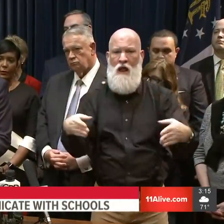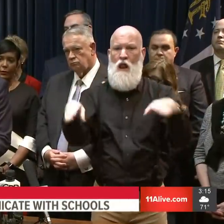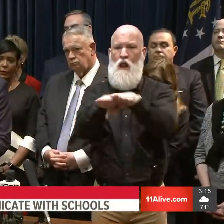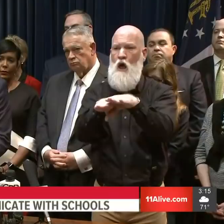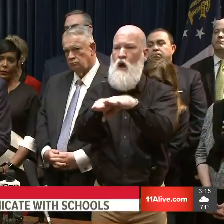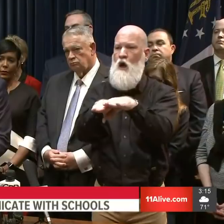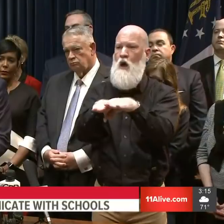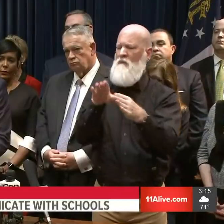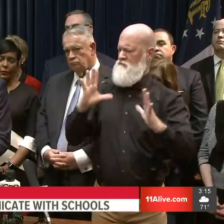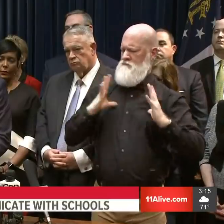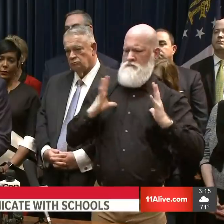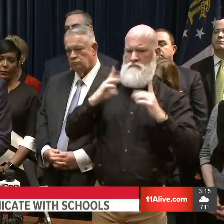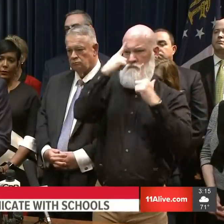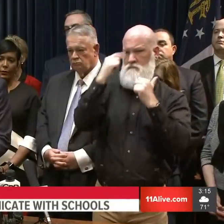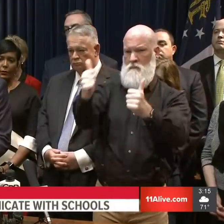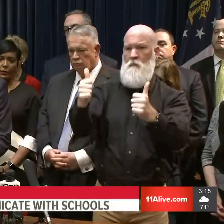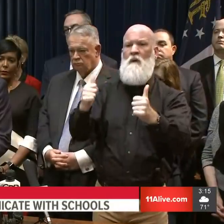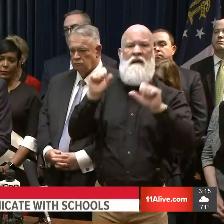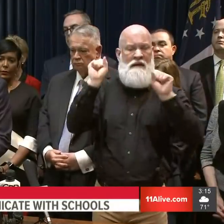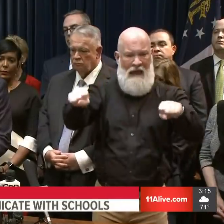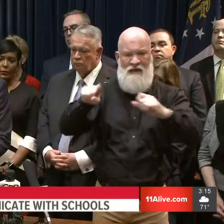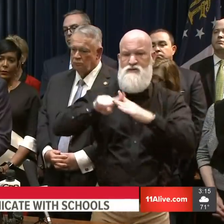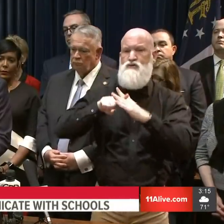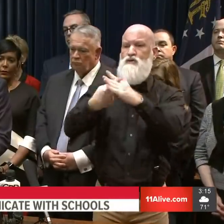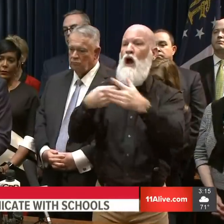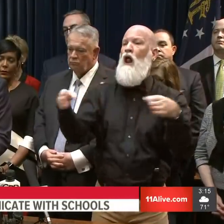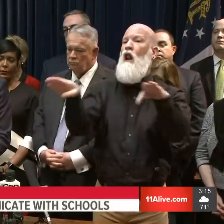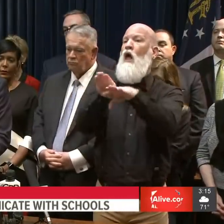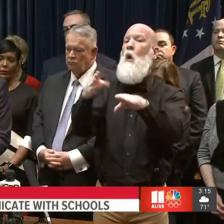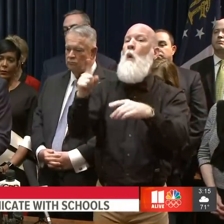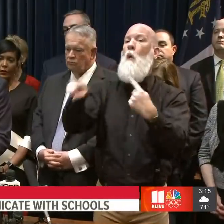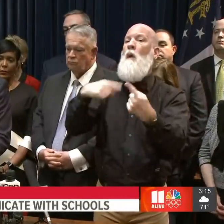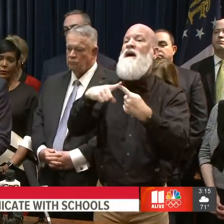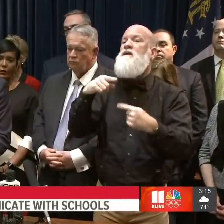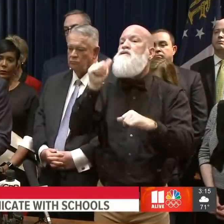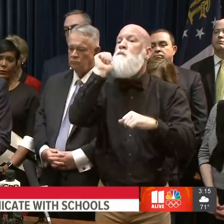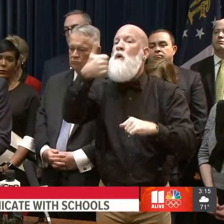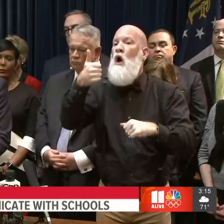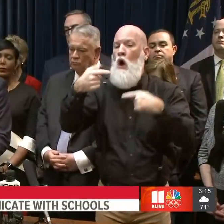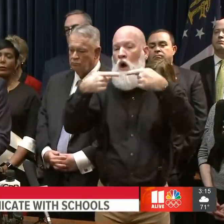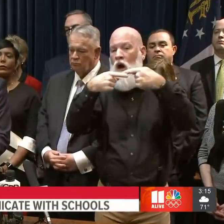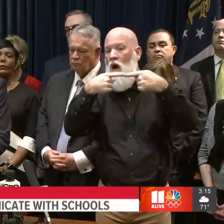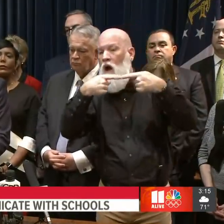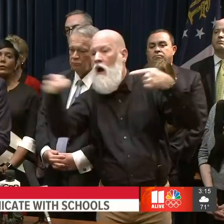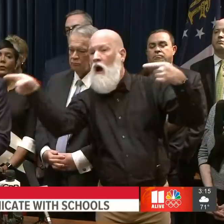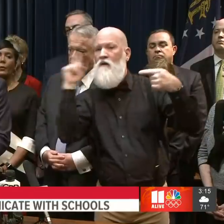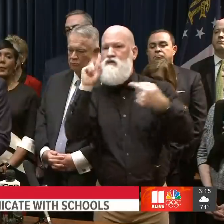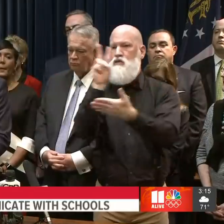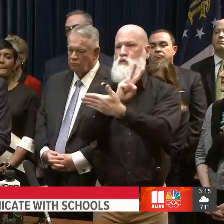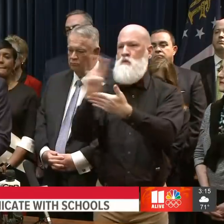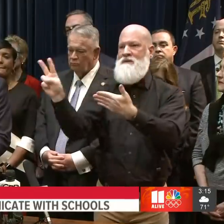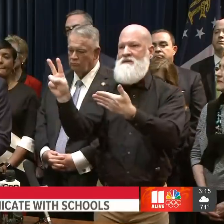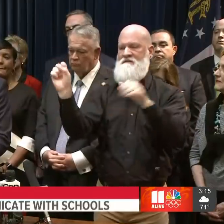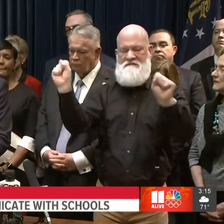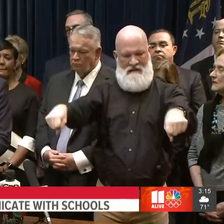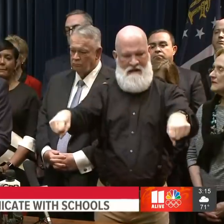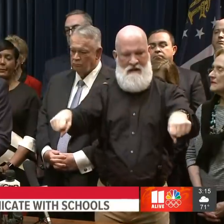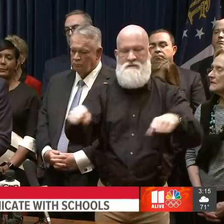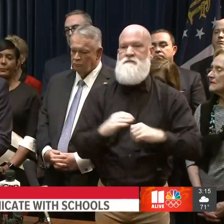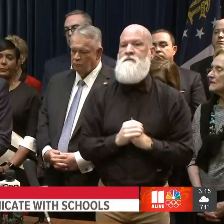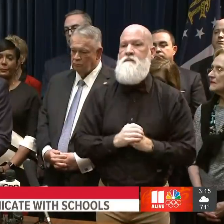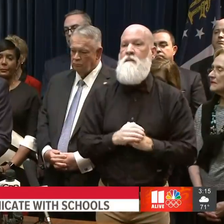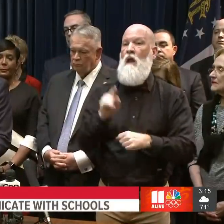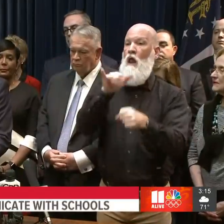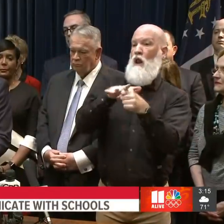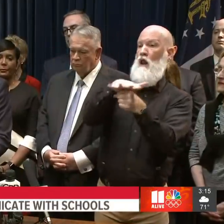early as tomorrow through the next two weeks. In addition, county and local governments should consider what closures